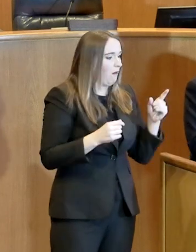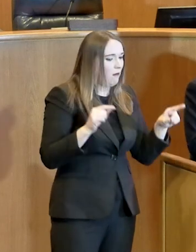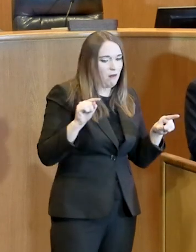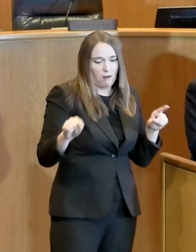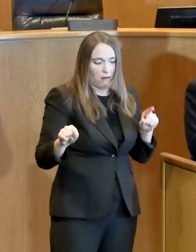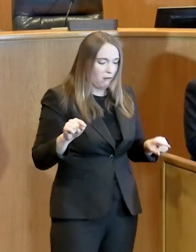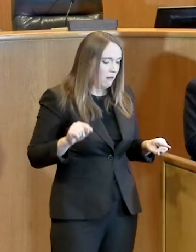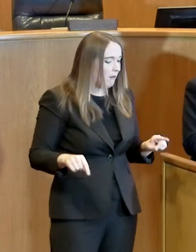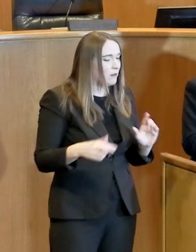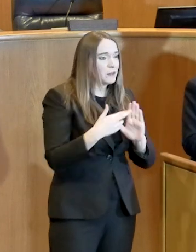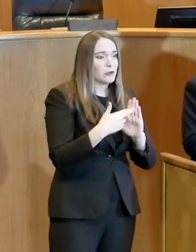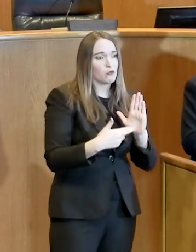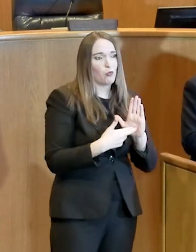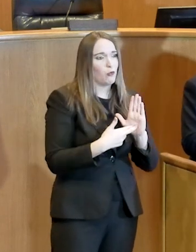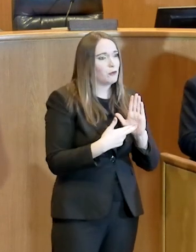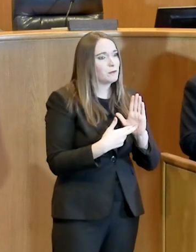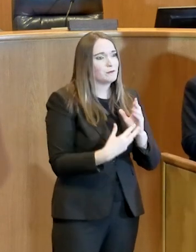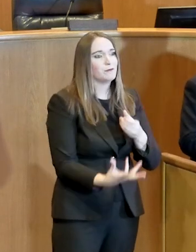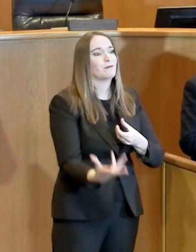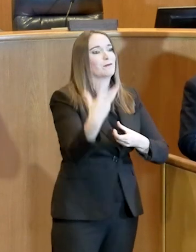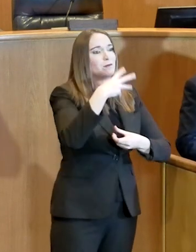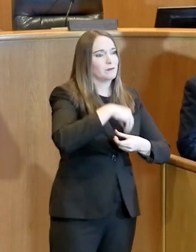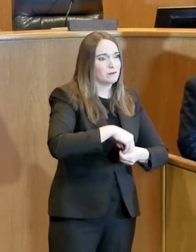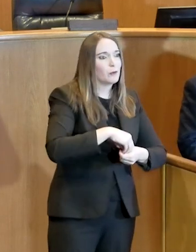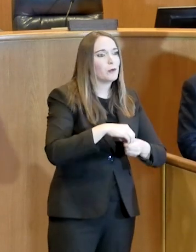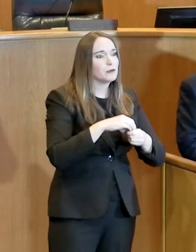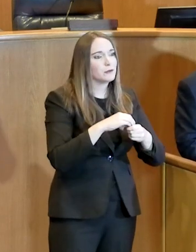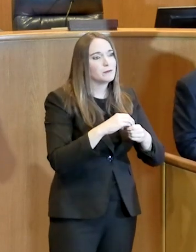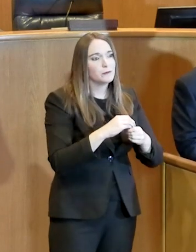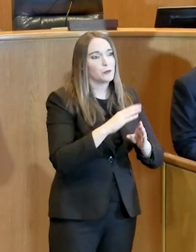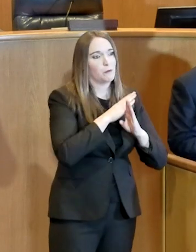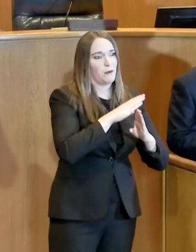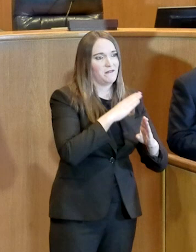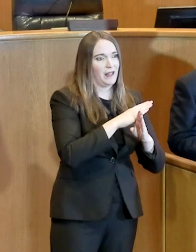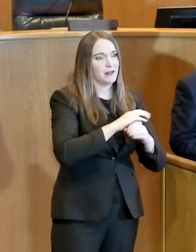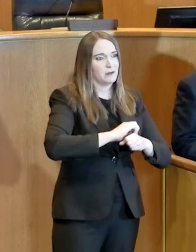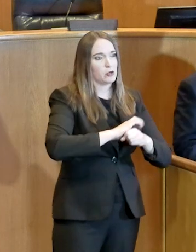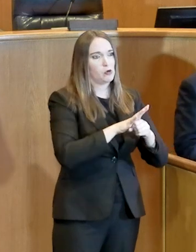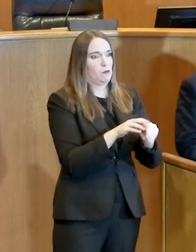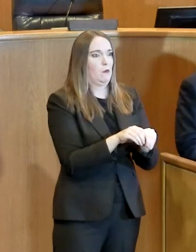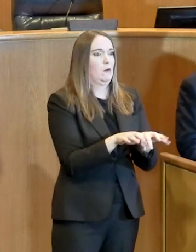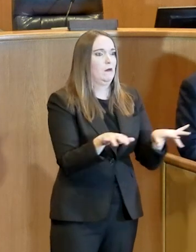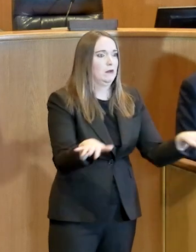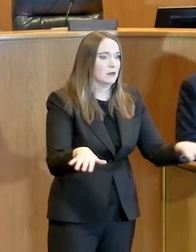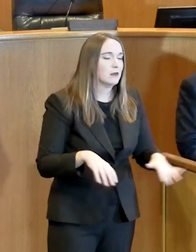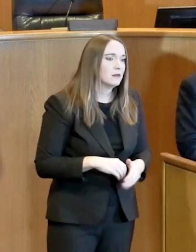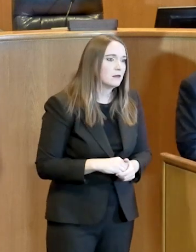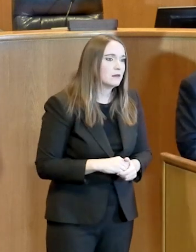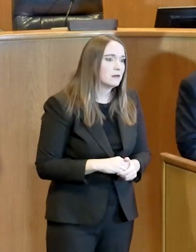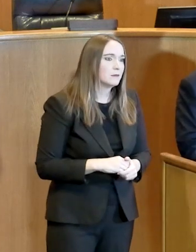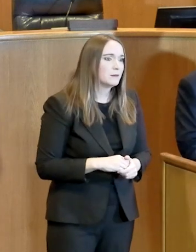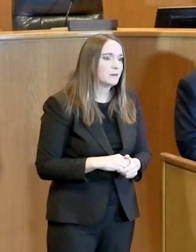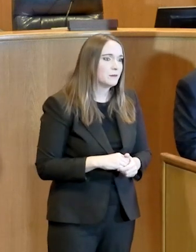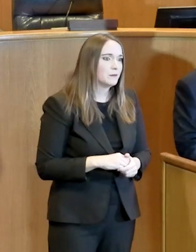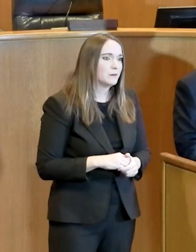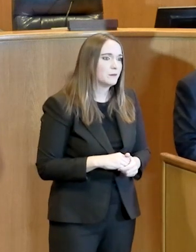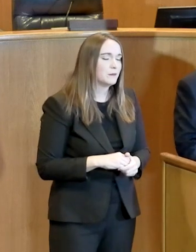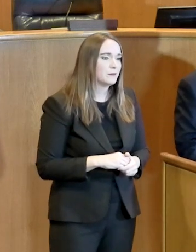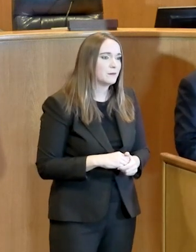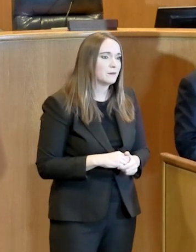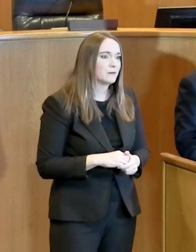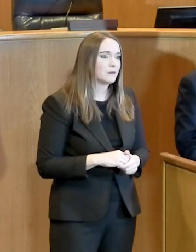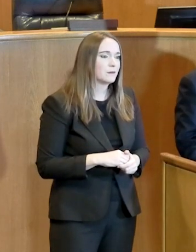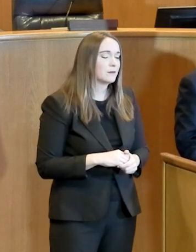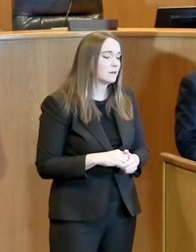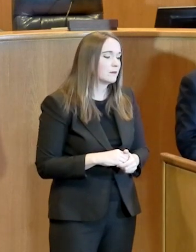to take care of yourself and to remind other people to do that so that we can cut down on the spread. And